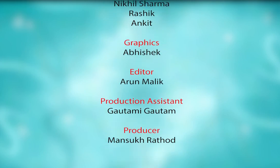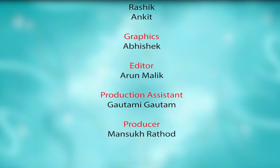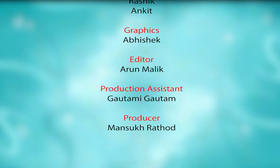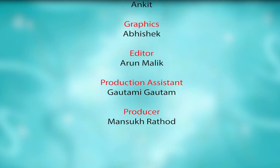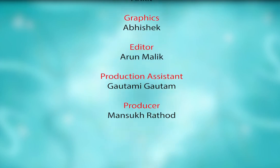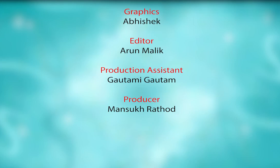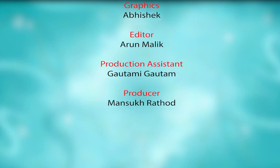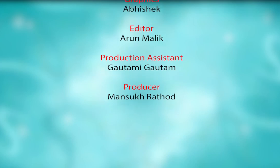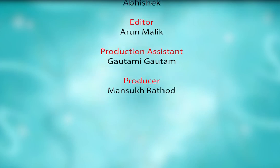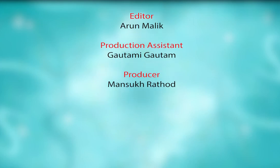I want to to Thank Way